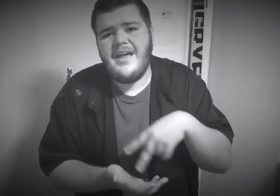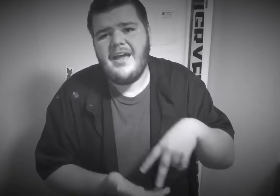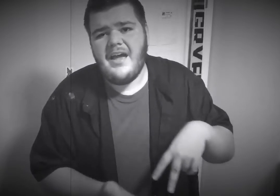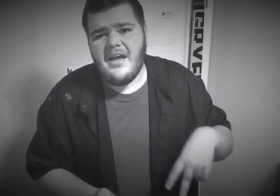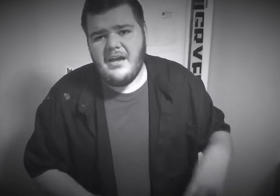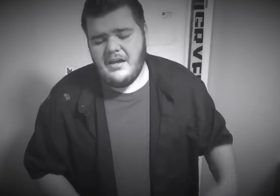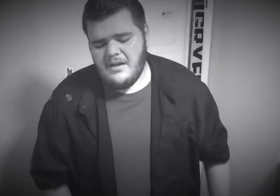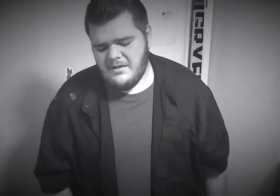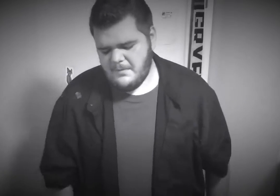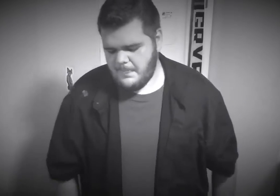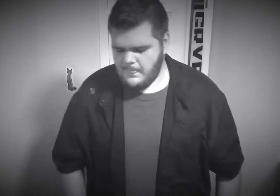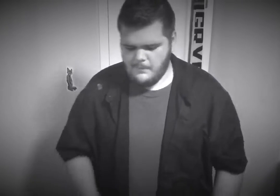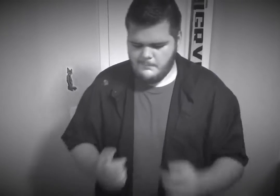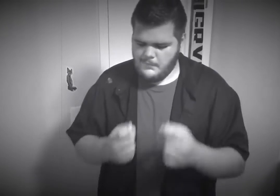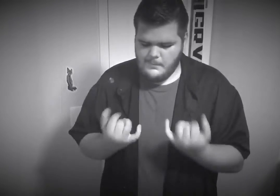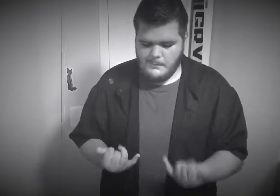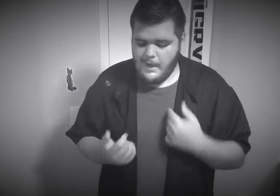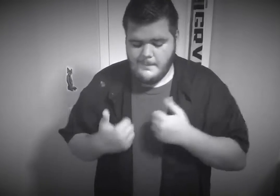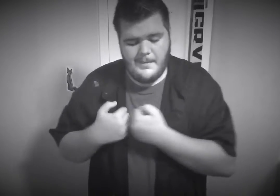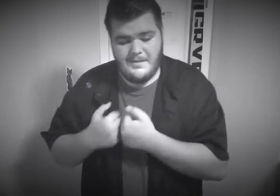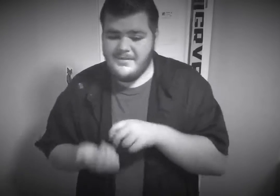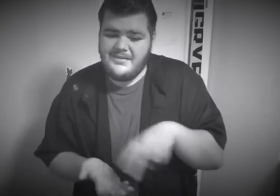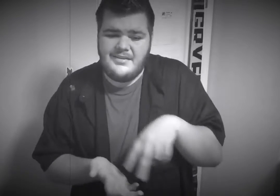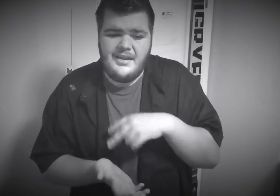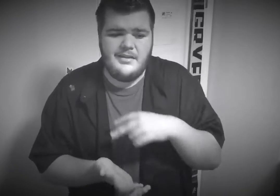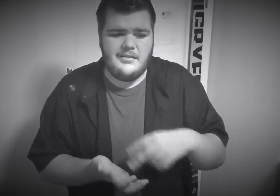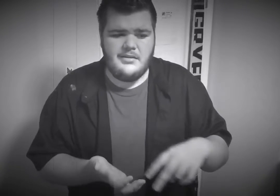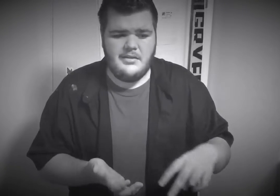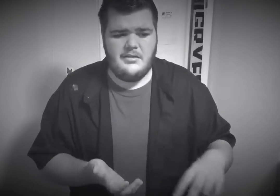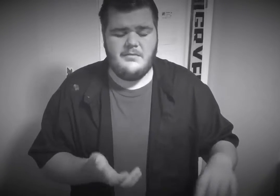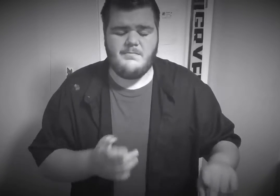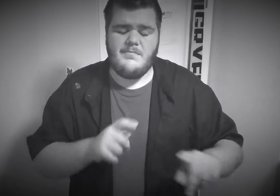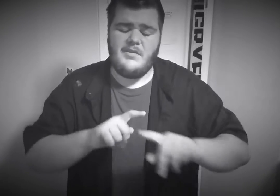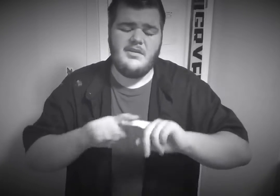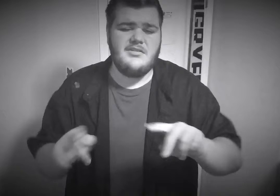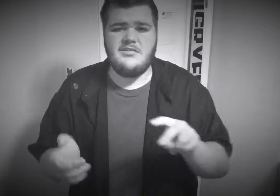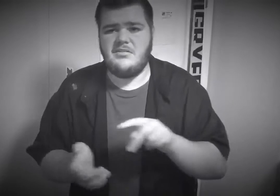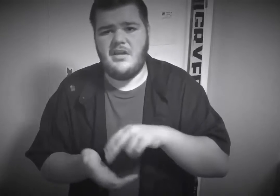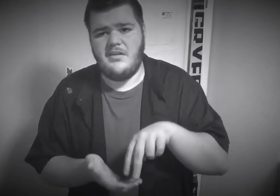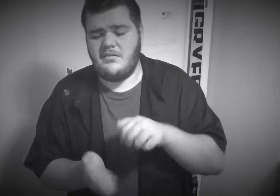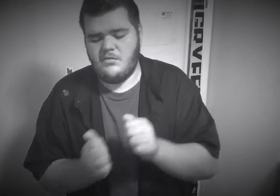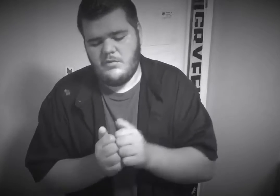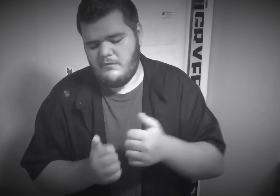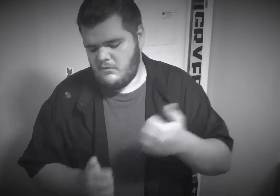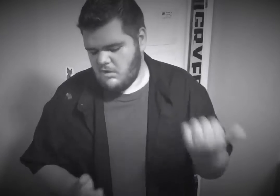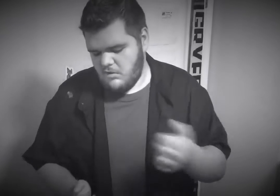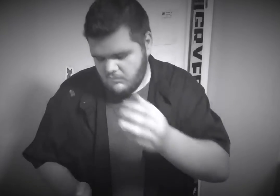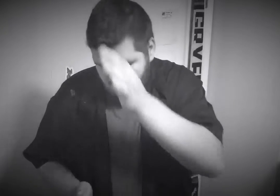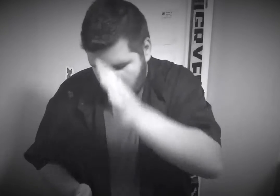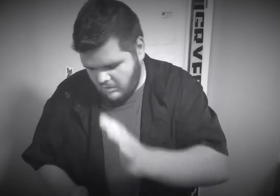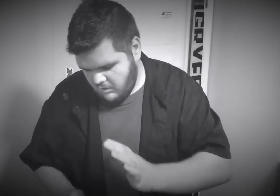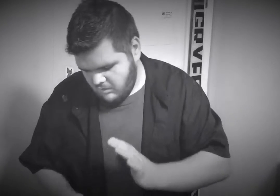Now my baby's dancing But she's dancing with another man